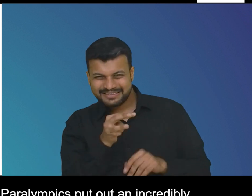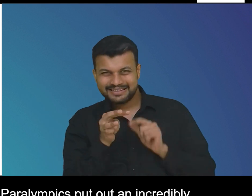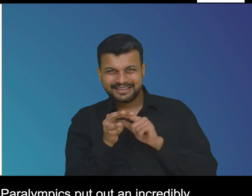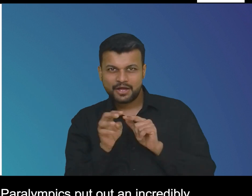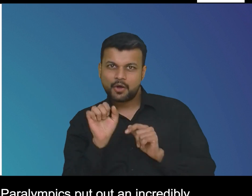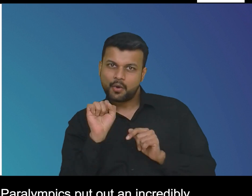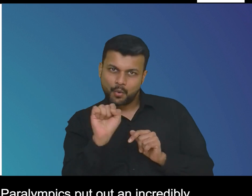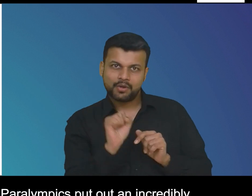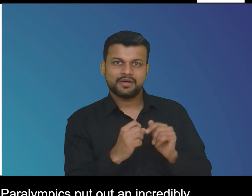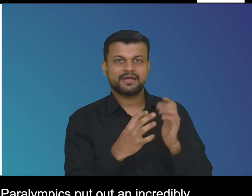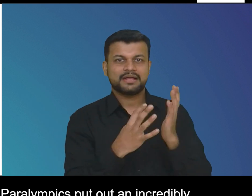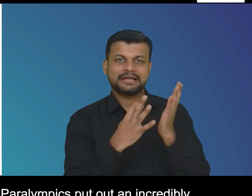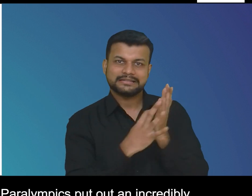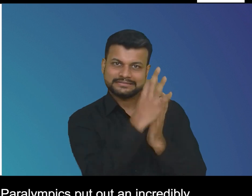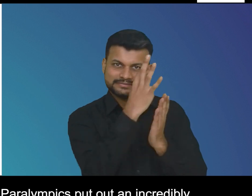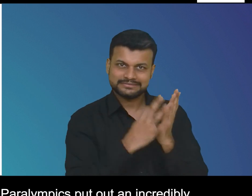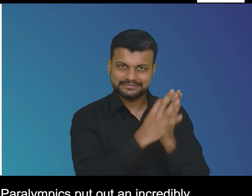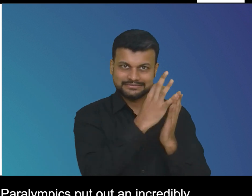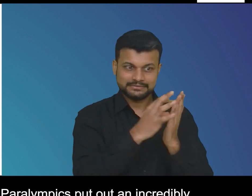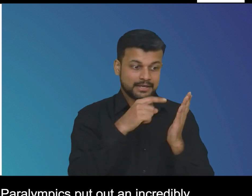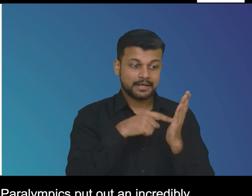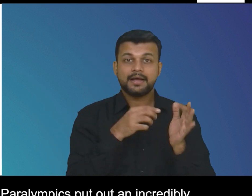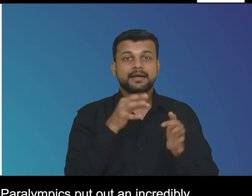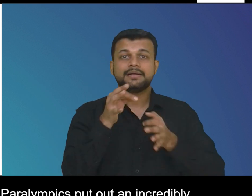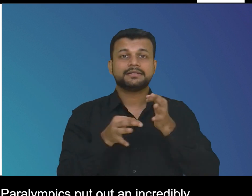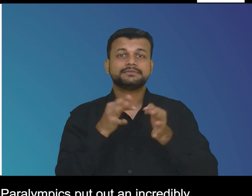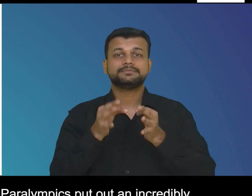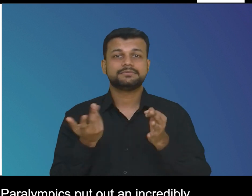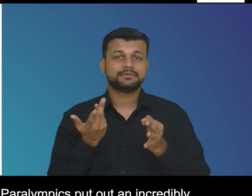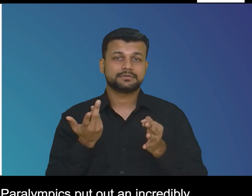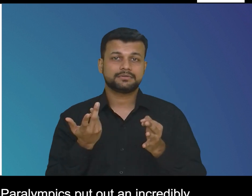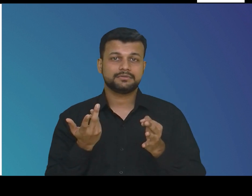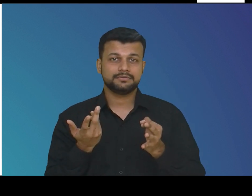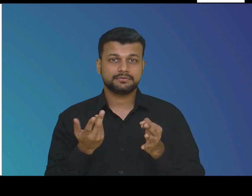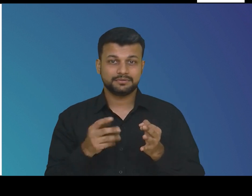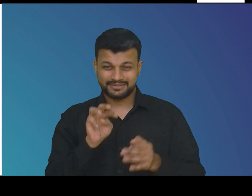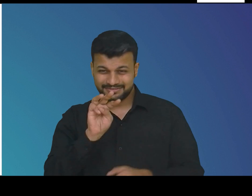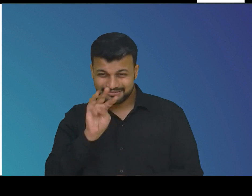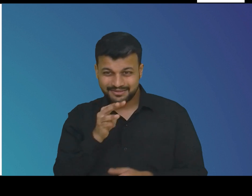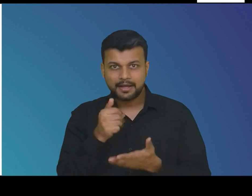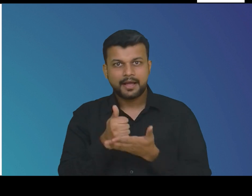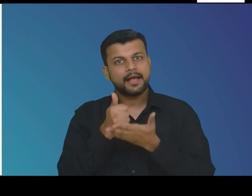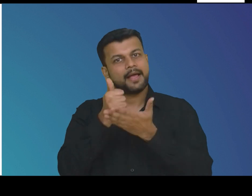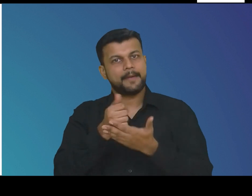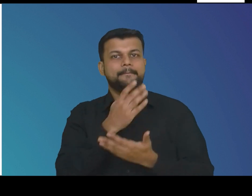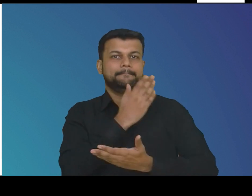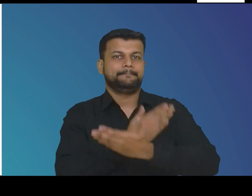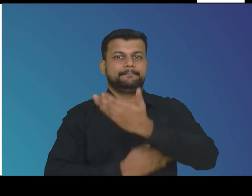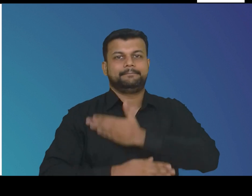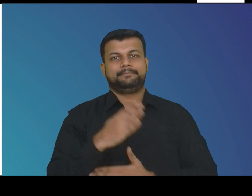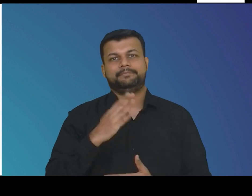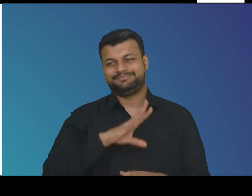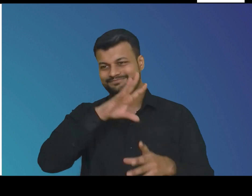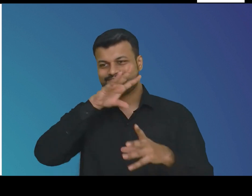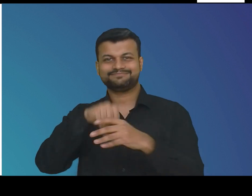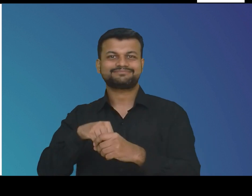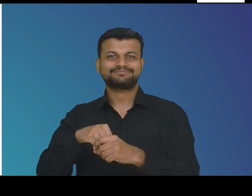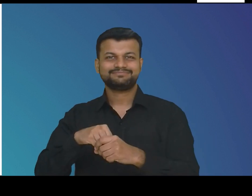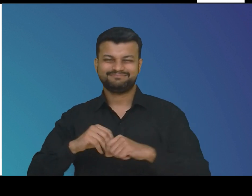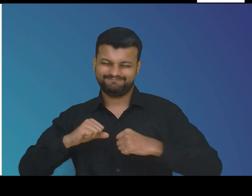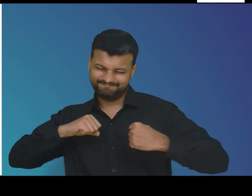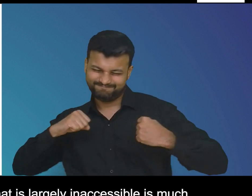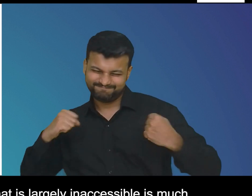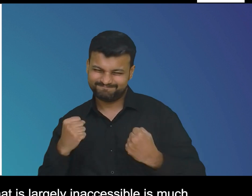put out an incredibly powerful message about sports being one of the easier places for para athletes to showcase their best selves